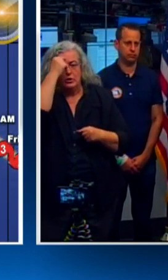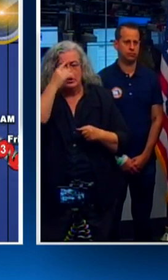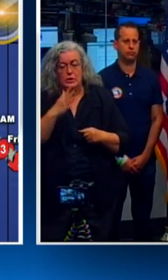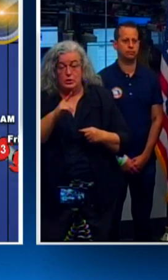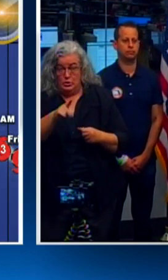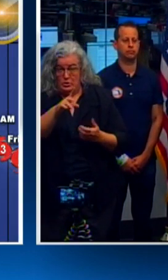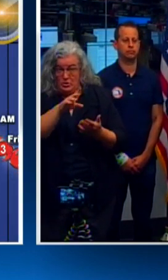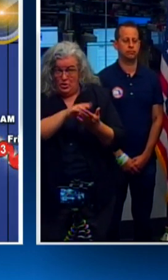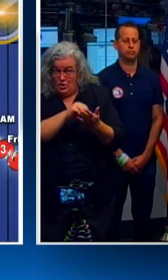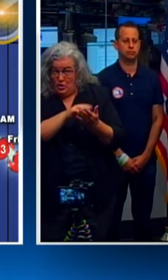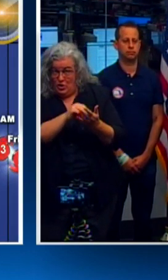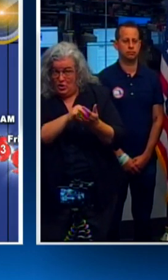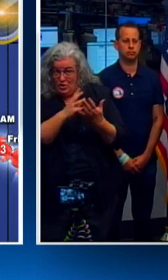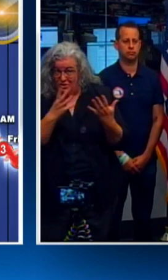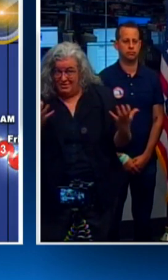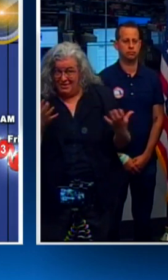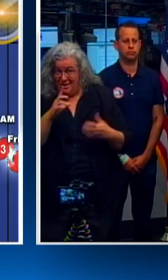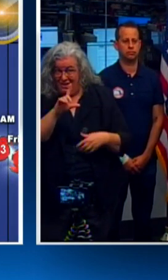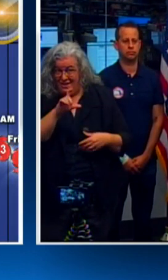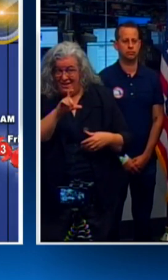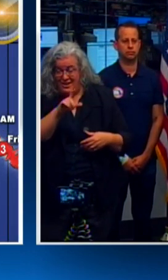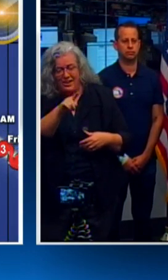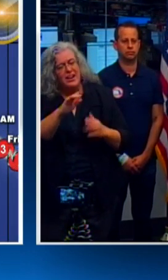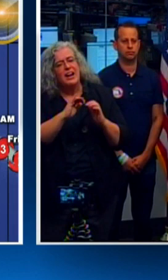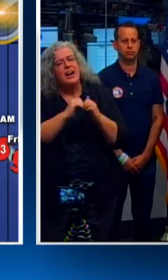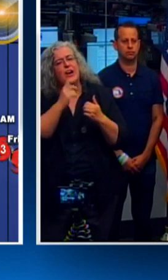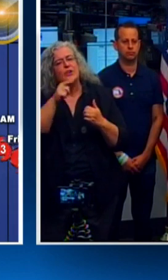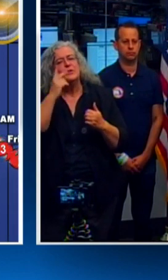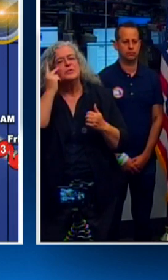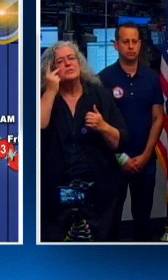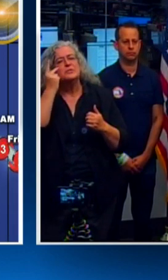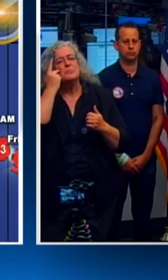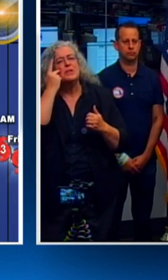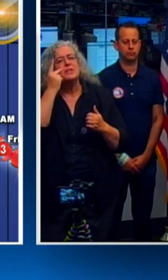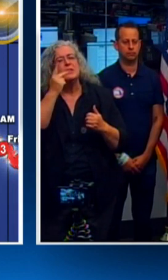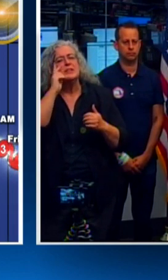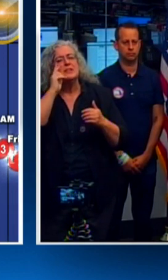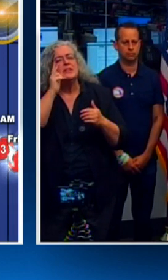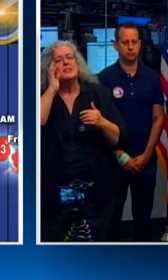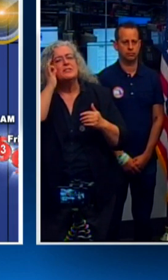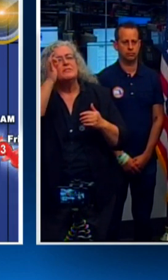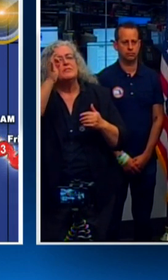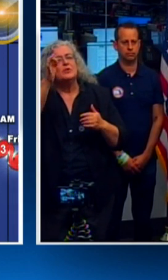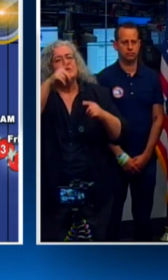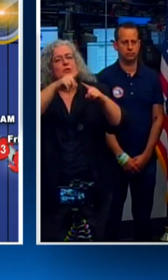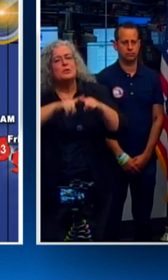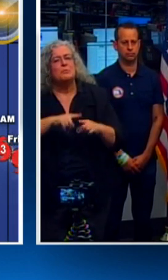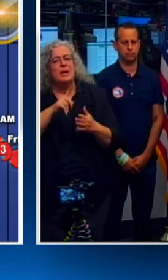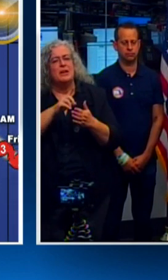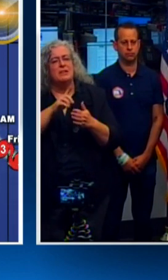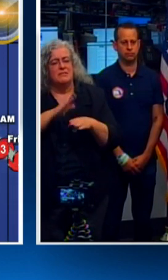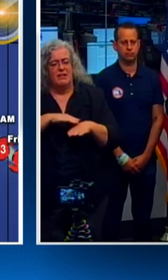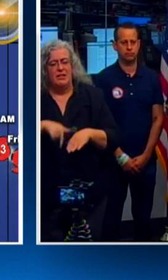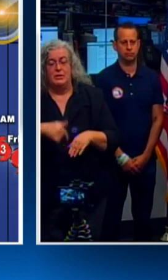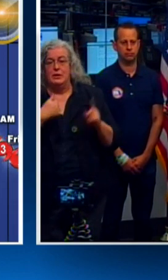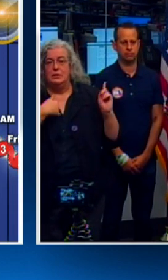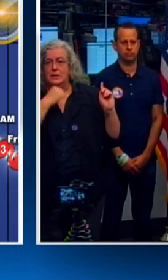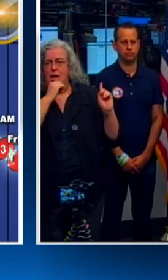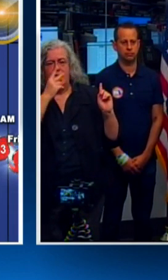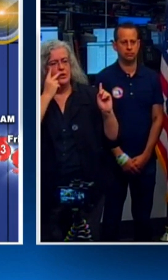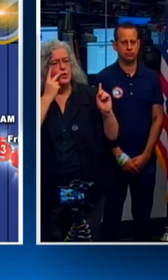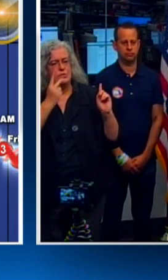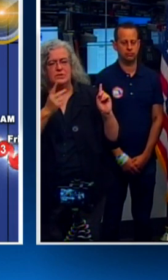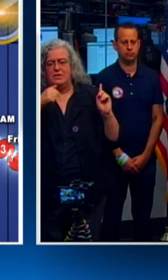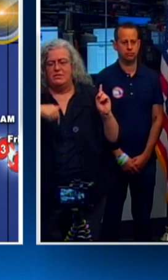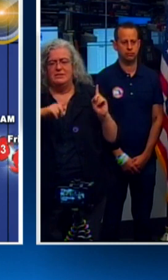into this, and do you see, like, your political future sort of tied to how the state performs during this? I don't view it politically at all. We're